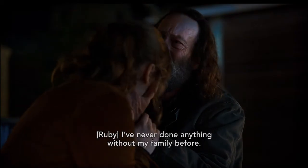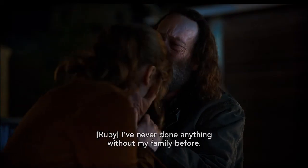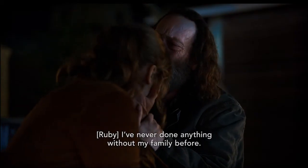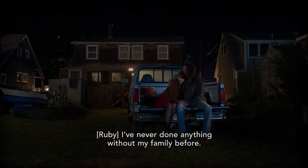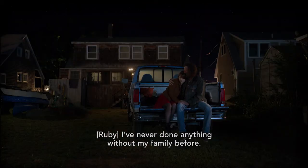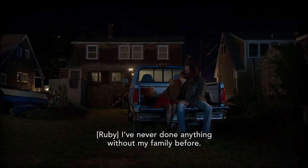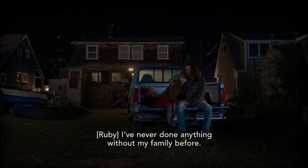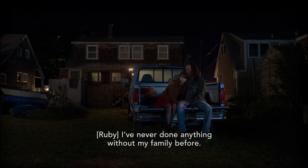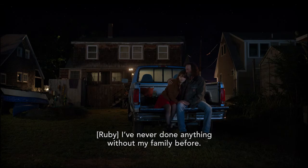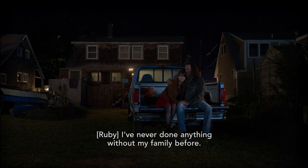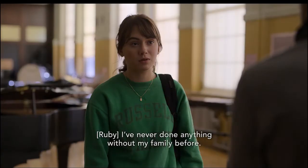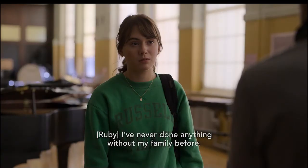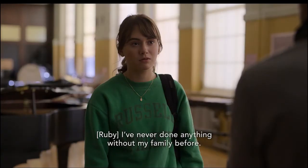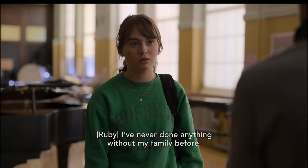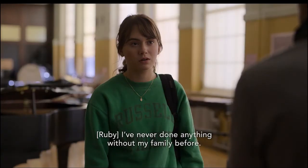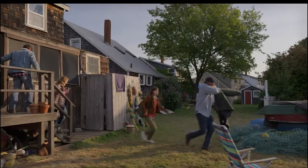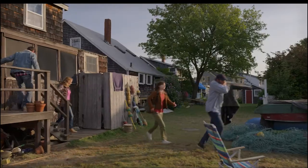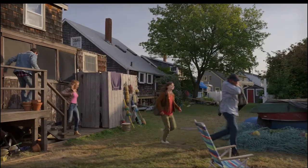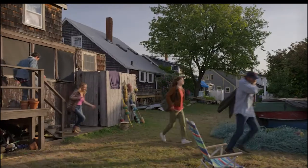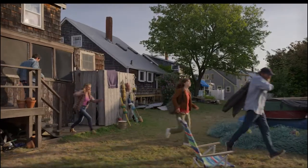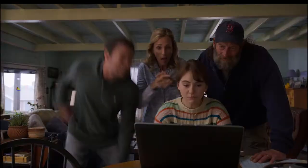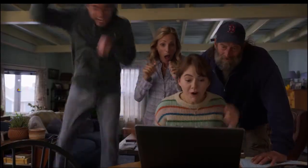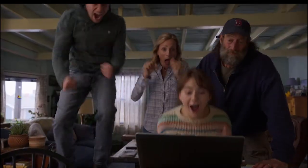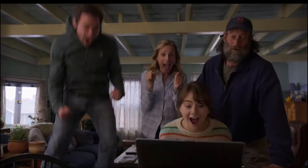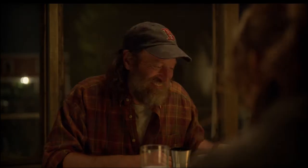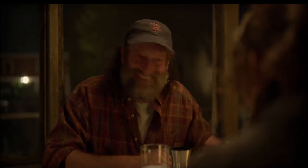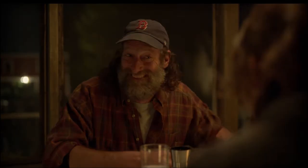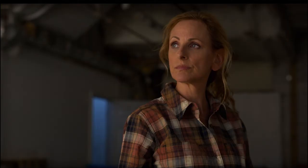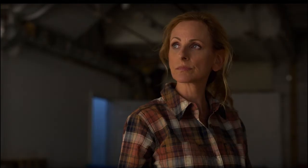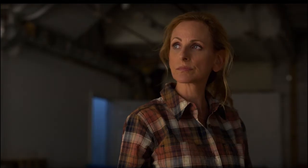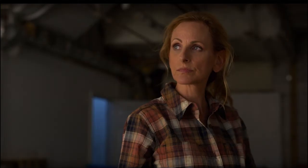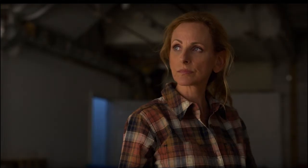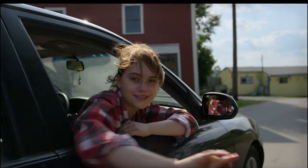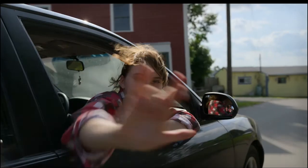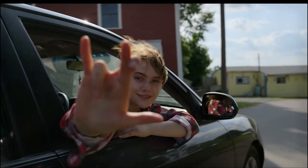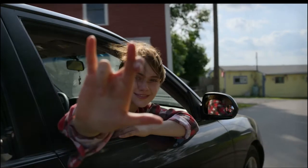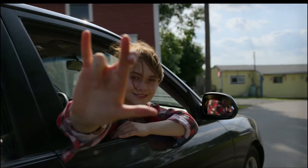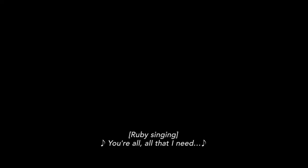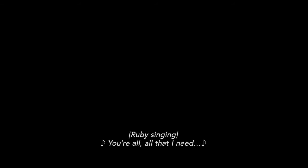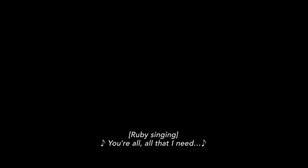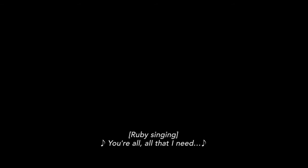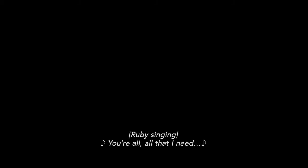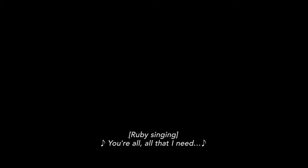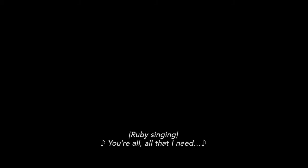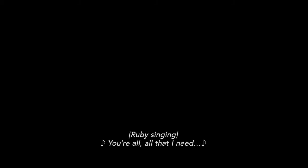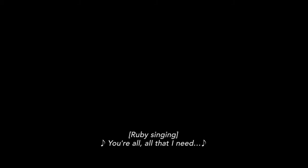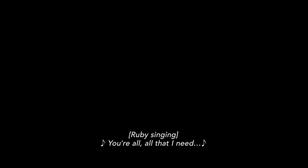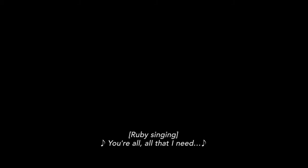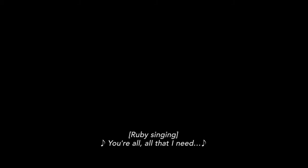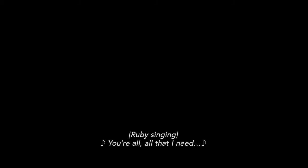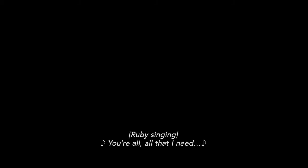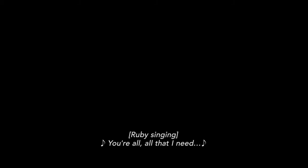I've never done anything without my family before. You will be